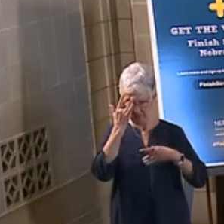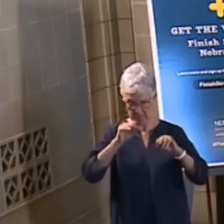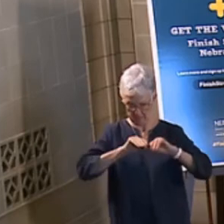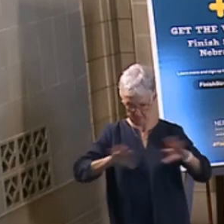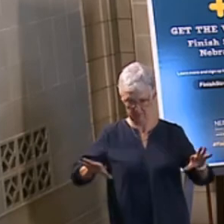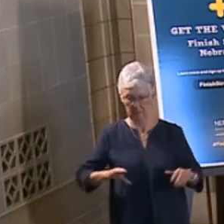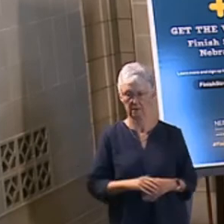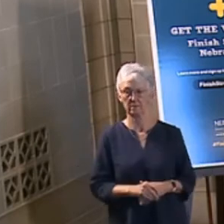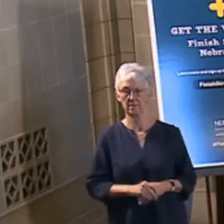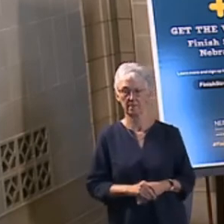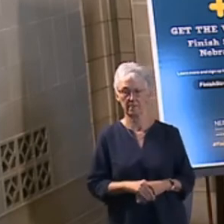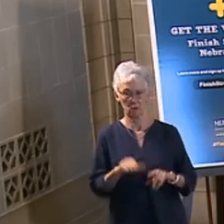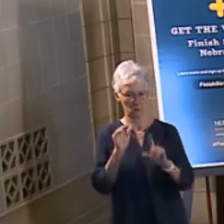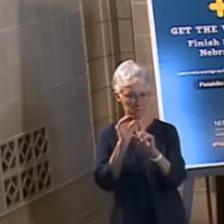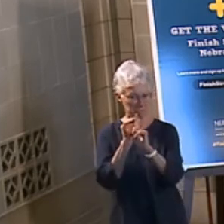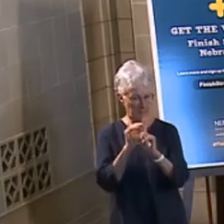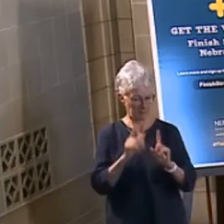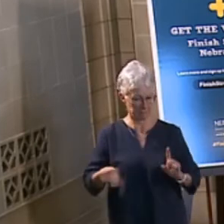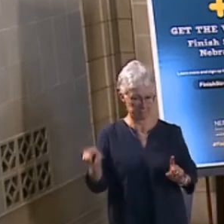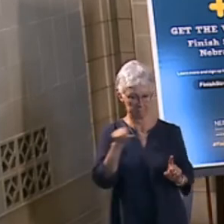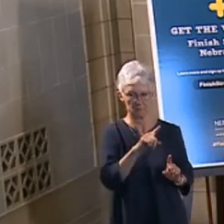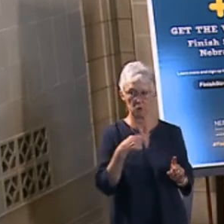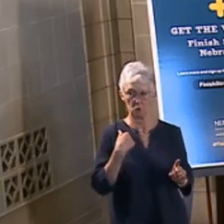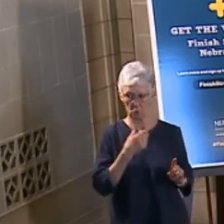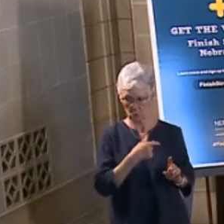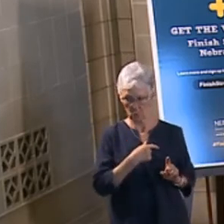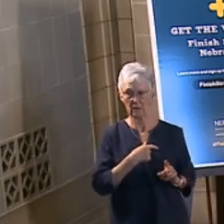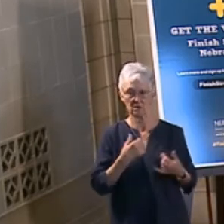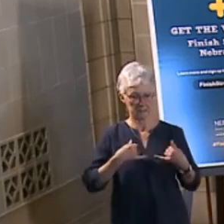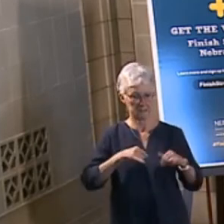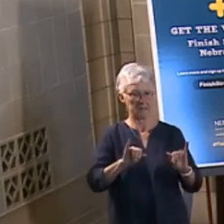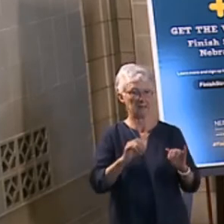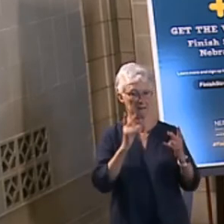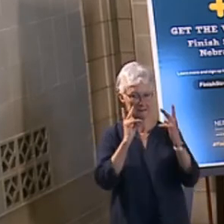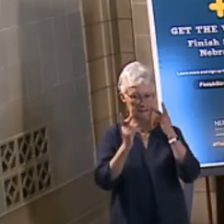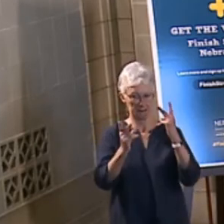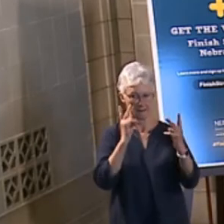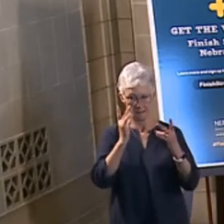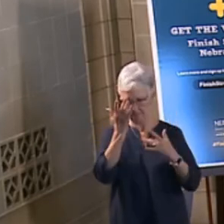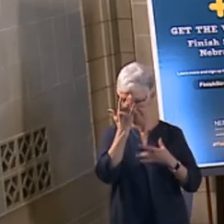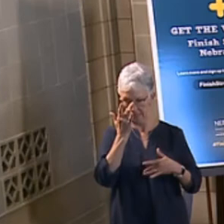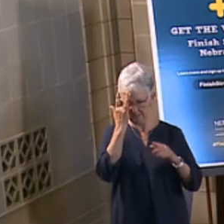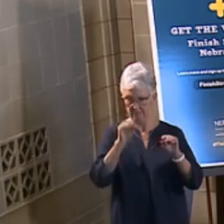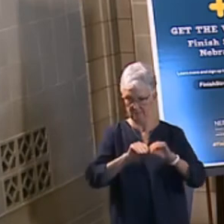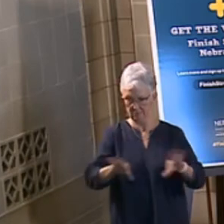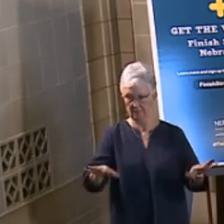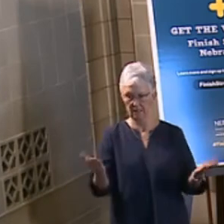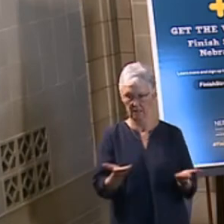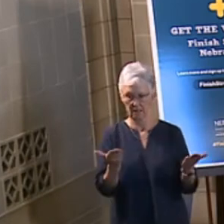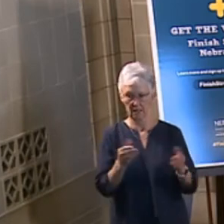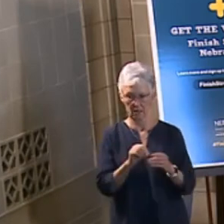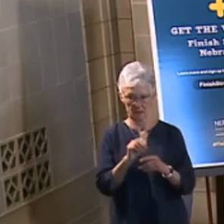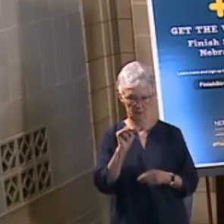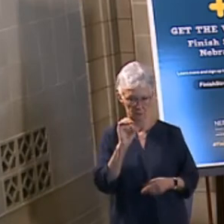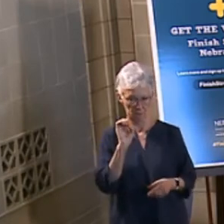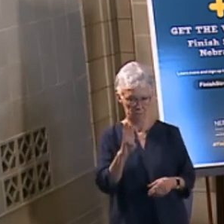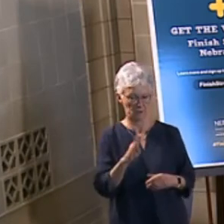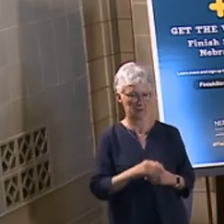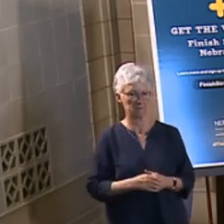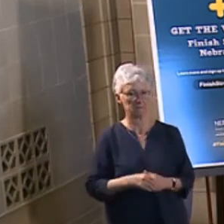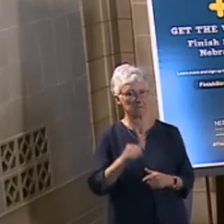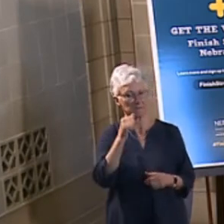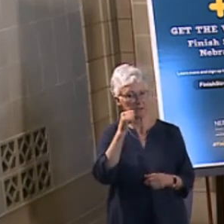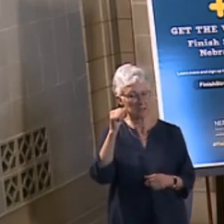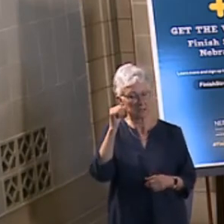again that we are still in a pandemic, even with increasing vaccines that we're seeing coming into the state of Nebraska. So, yesterday we